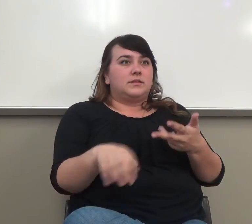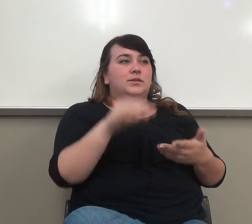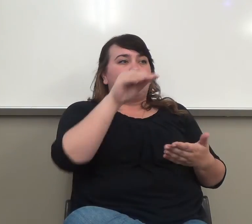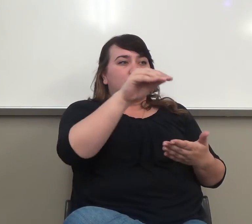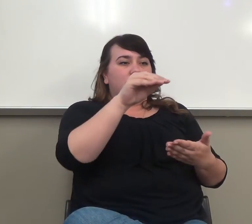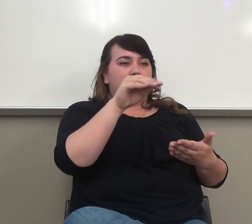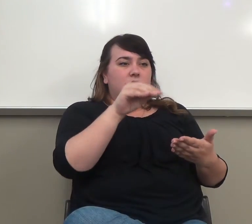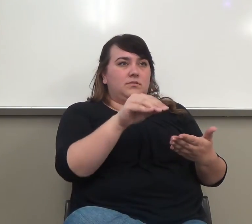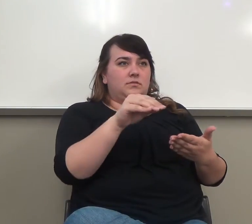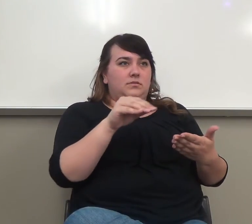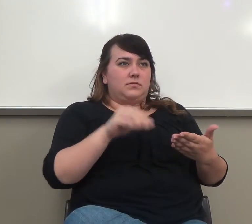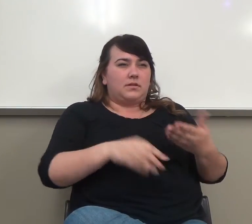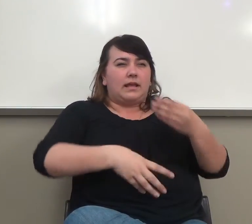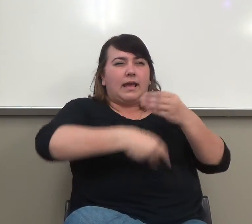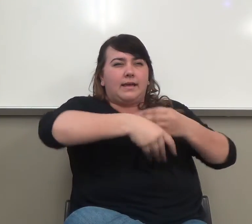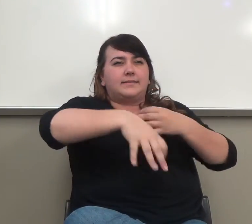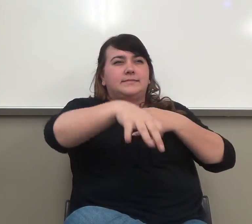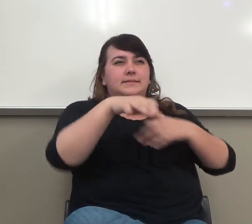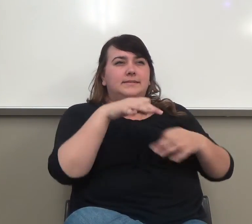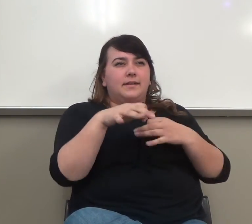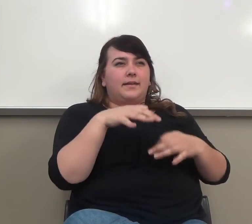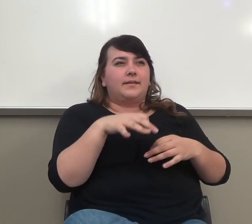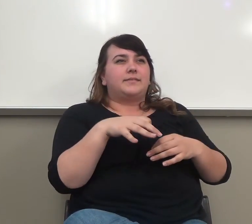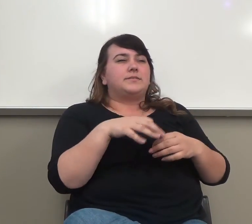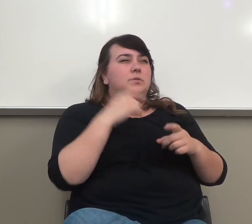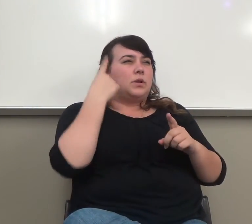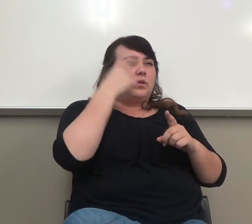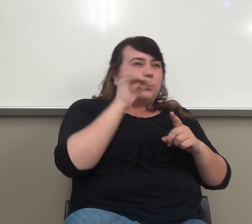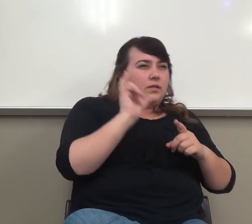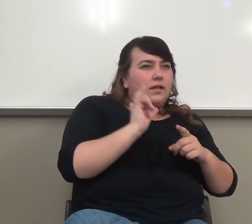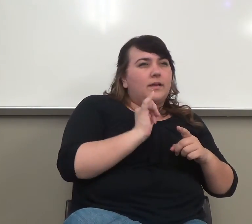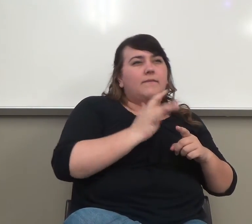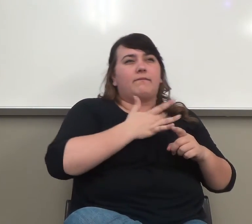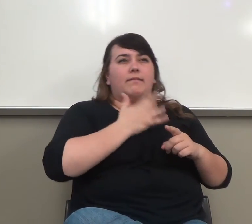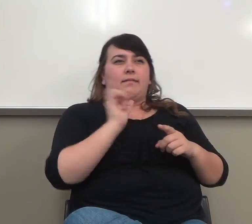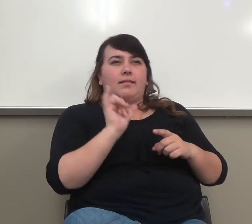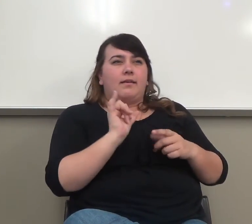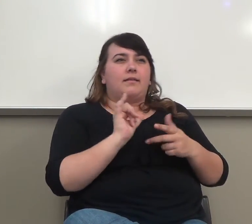doing some details. Okay. Does that make sense?